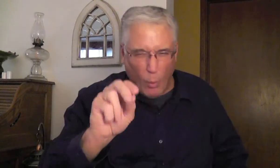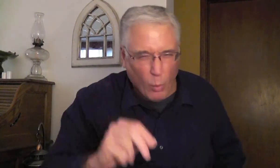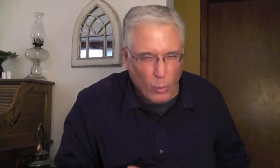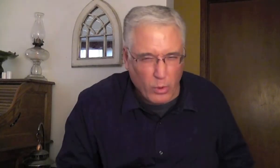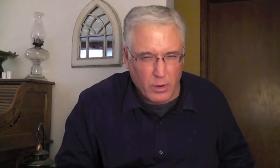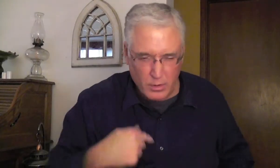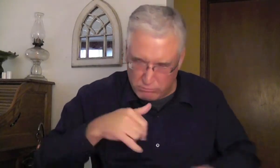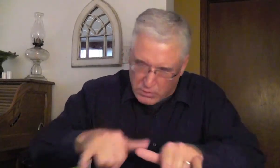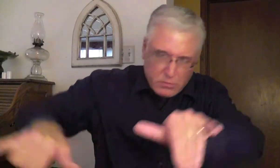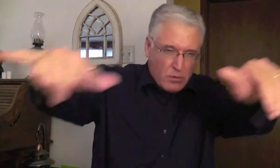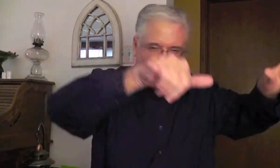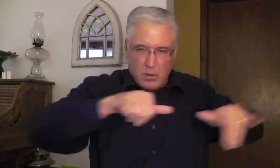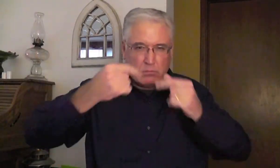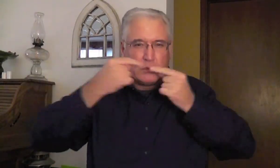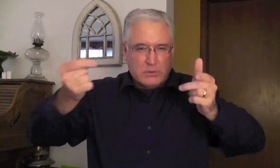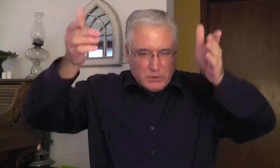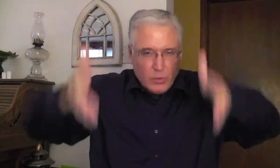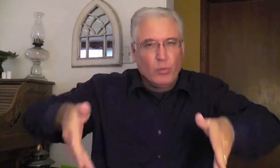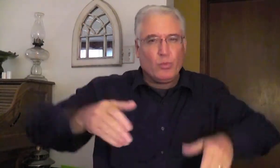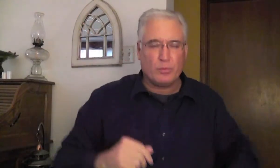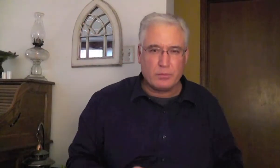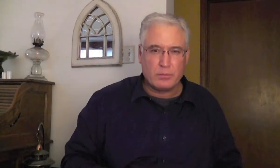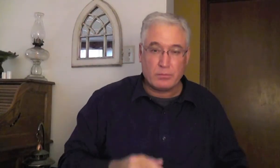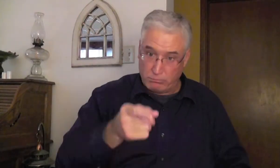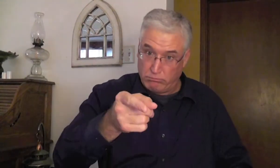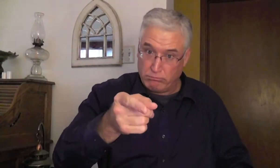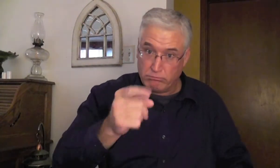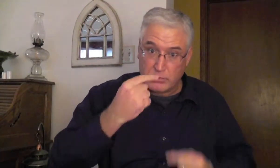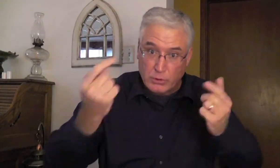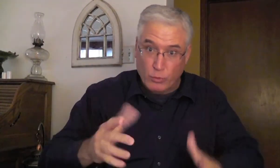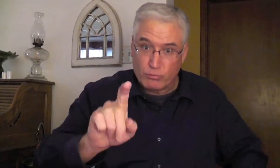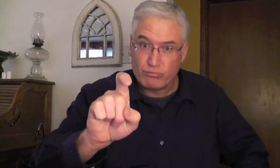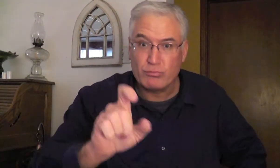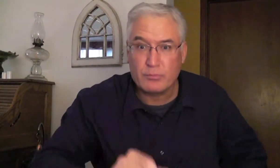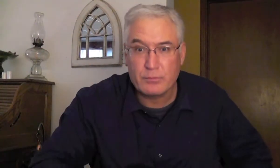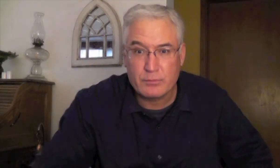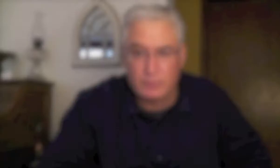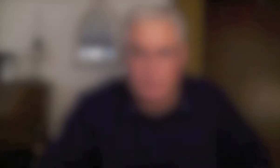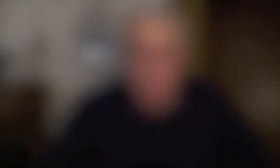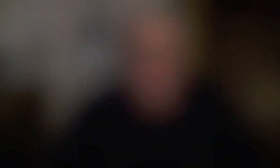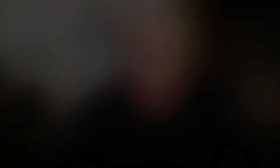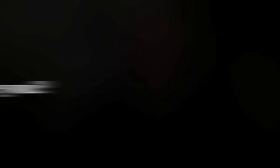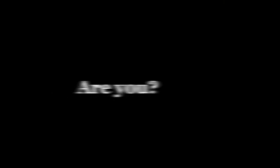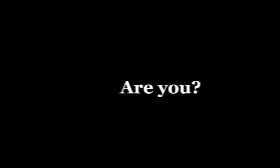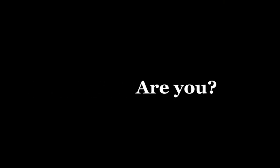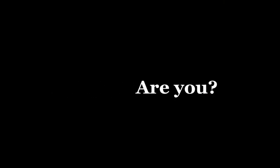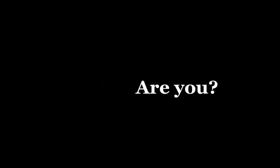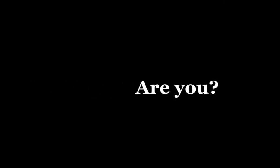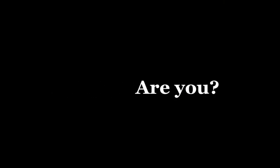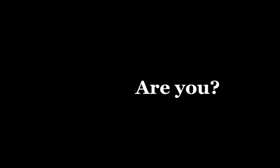person? No. I'm a sinner like everyone else. Are you a sinner? Are you?